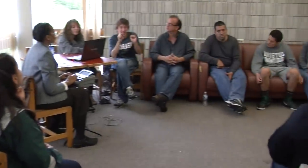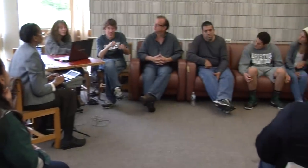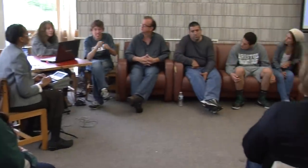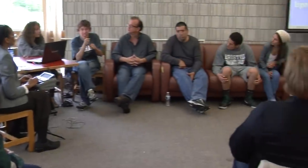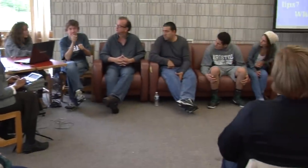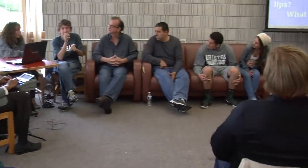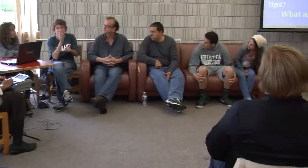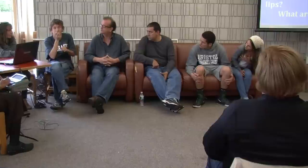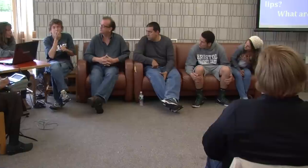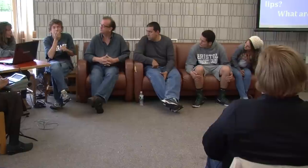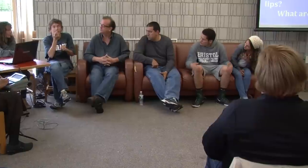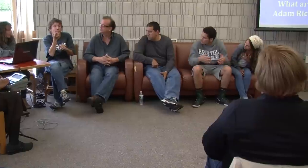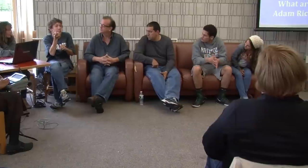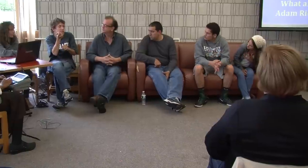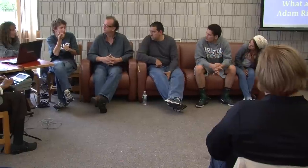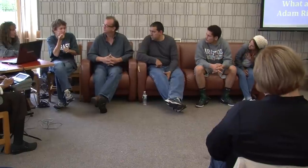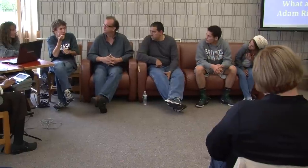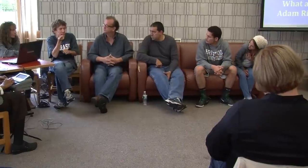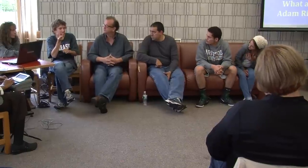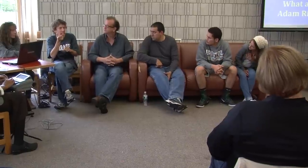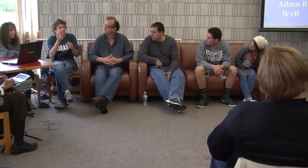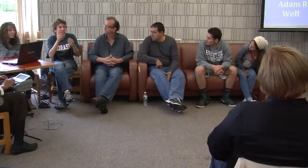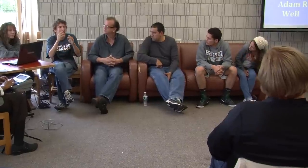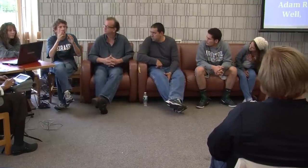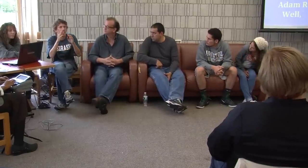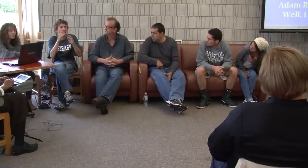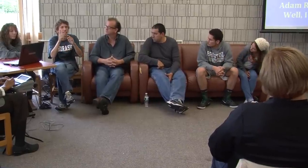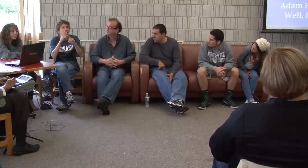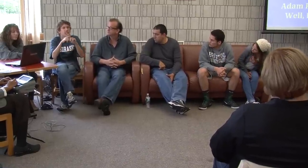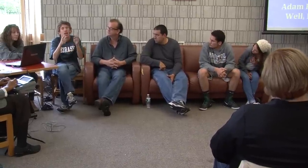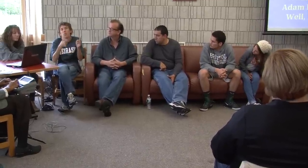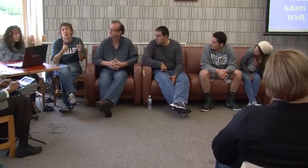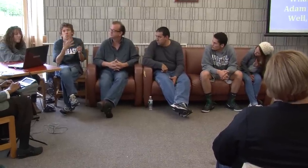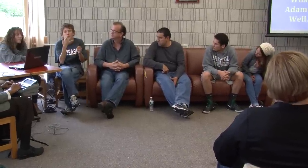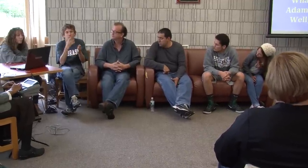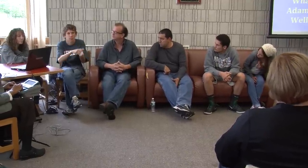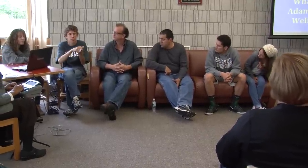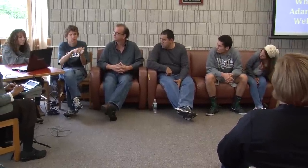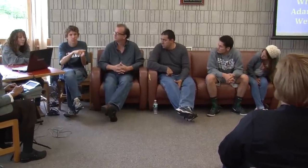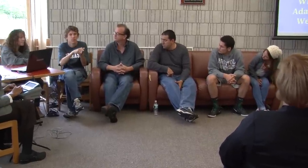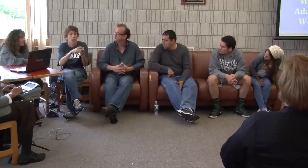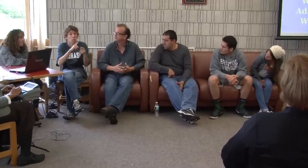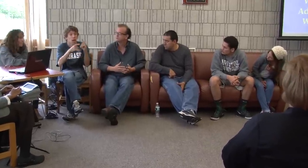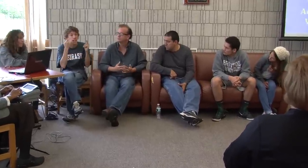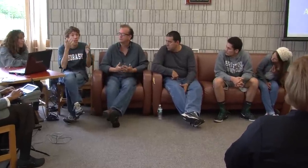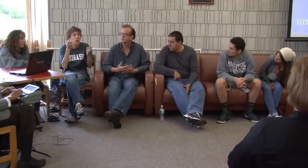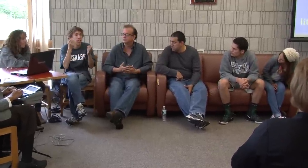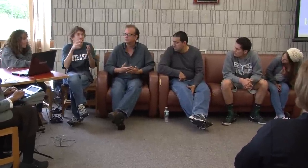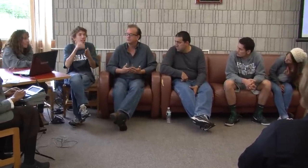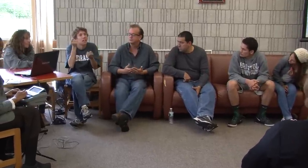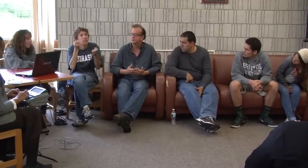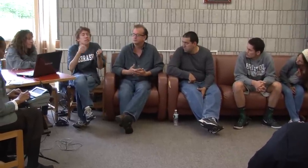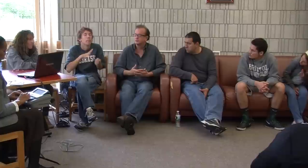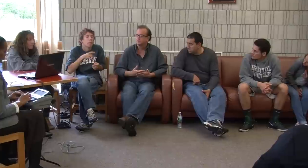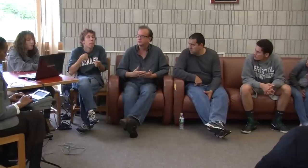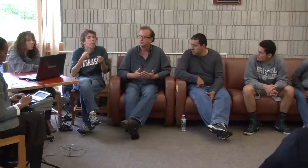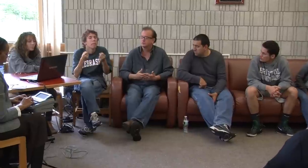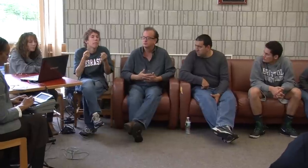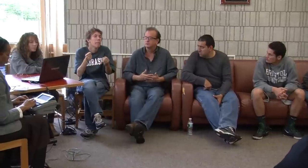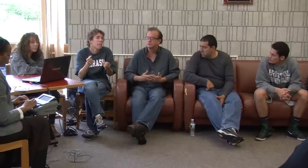Well, I can read lips a little bit. But my preference is to write back and forth. But if someone's